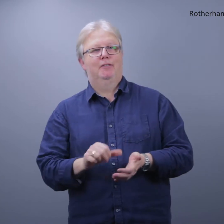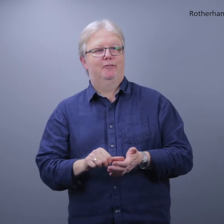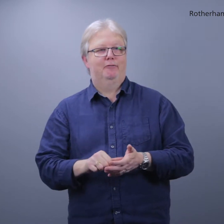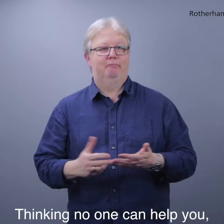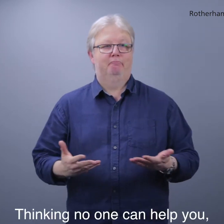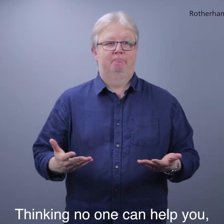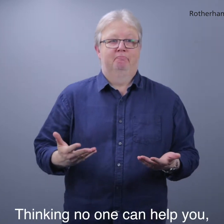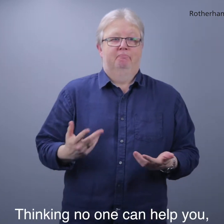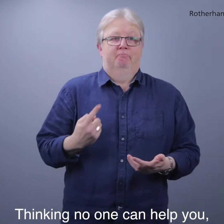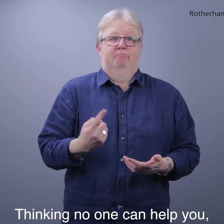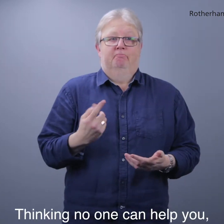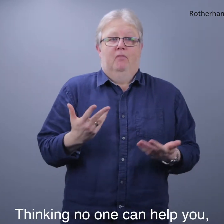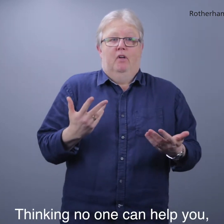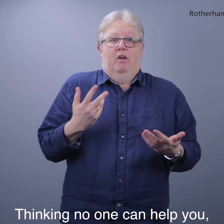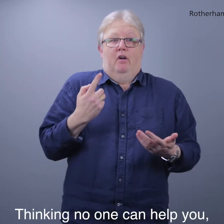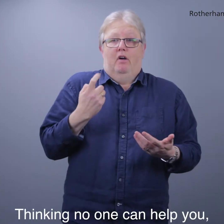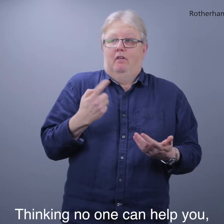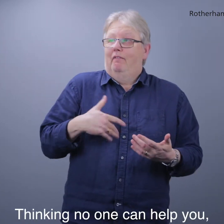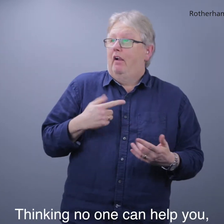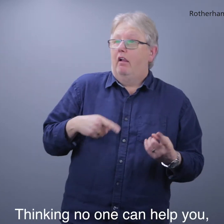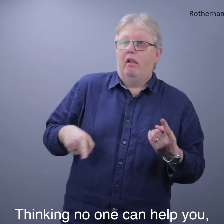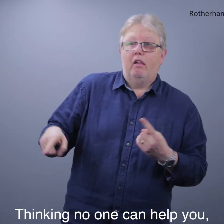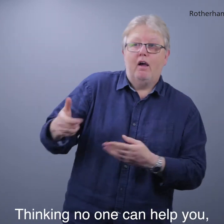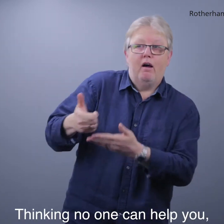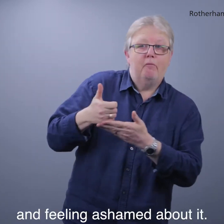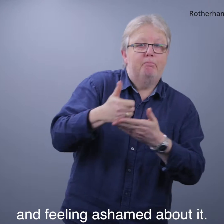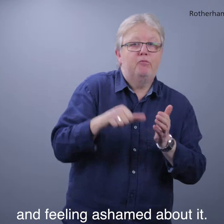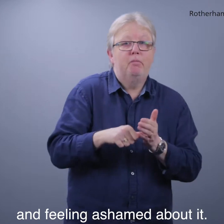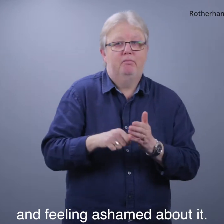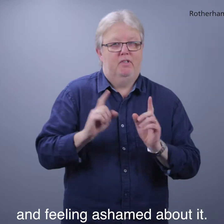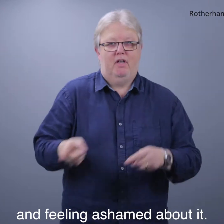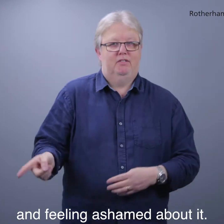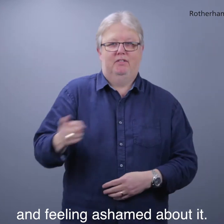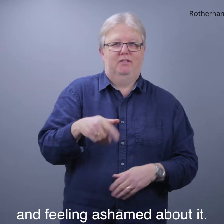Thinking no one can help you. And feeling ashamed about it.